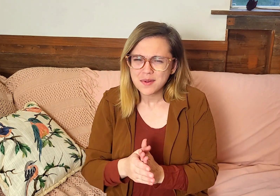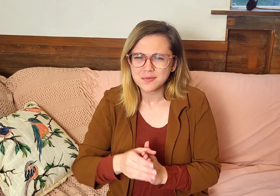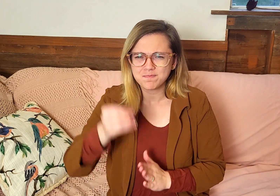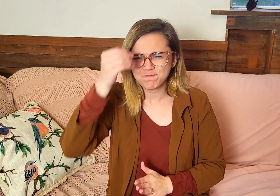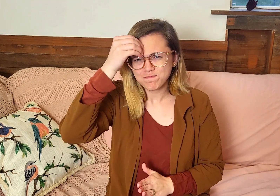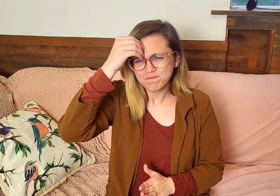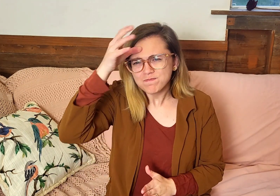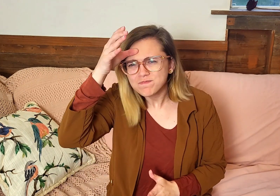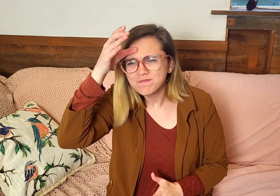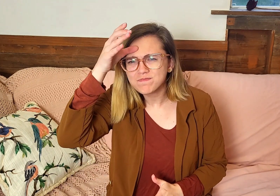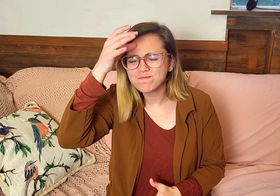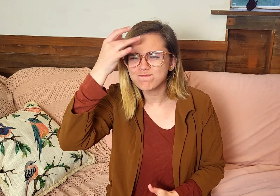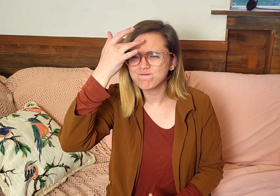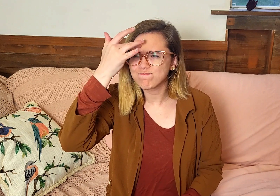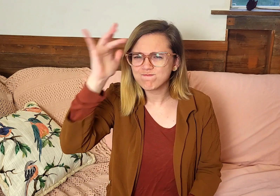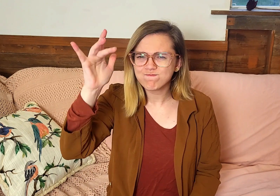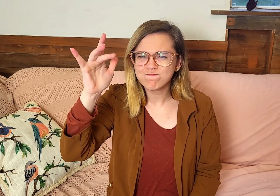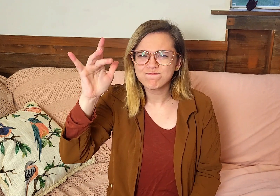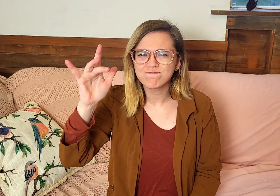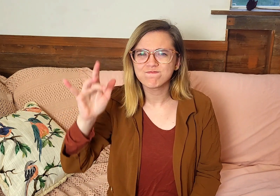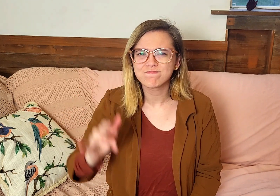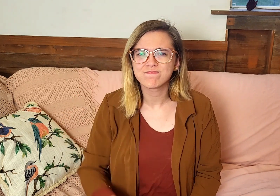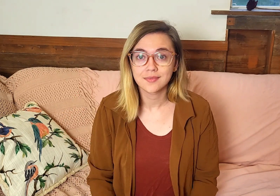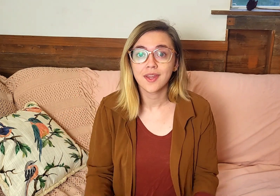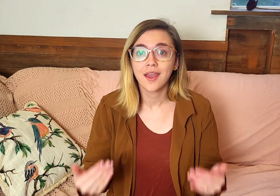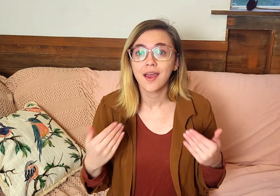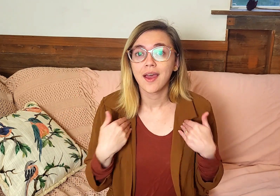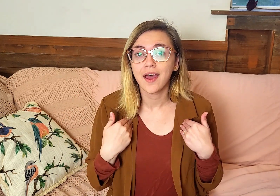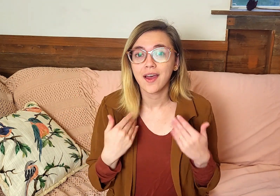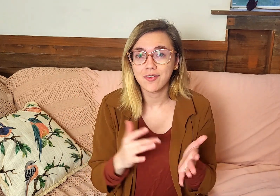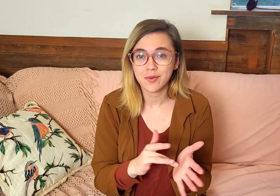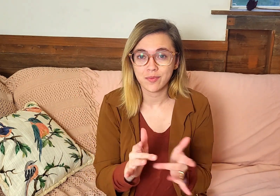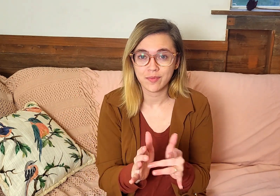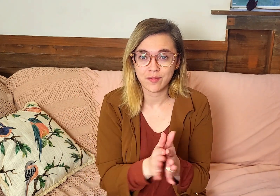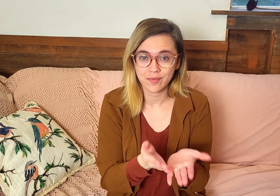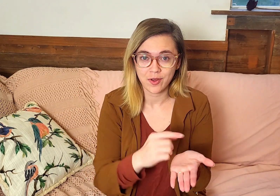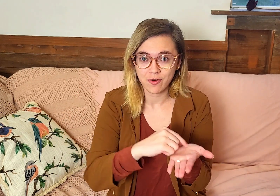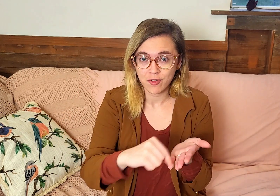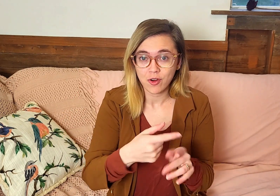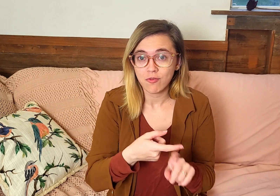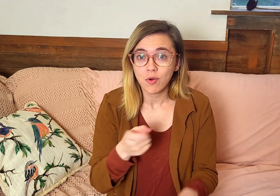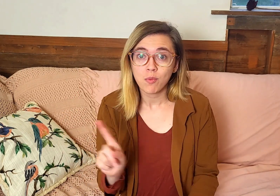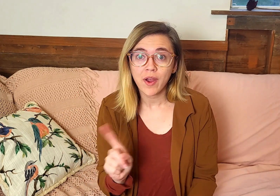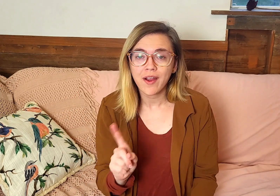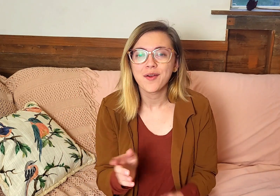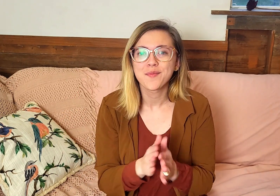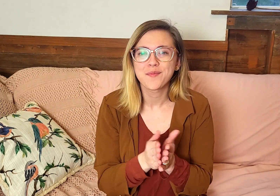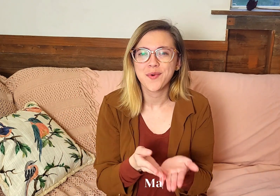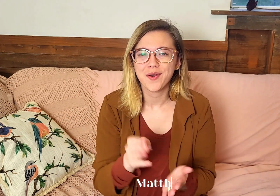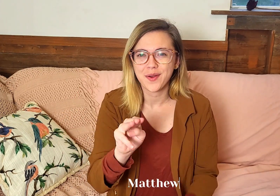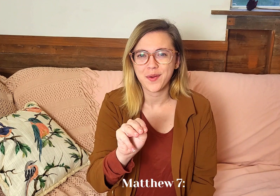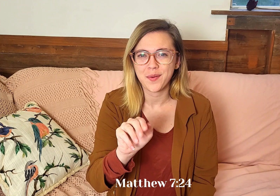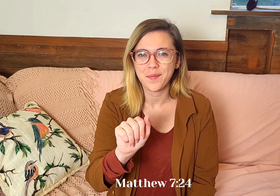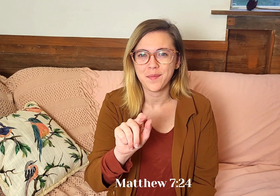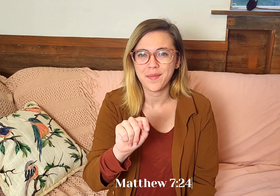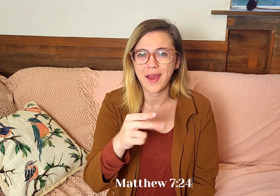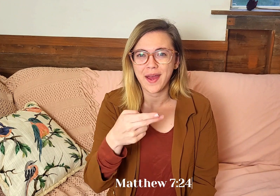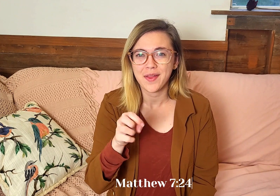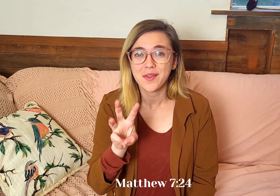become more wise and intelligent. I have a Bible verse from the book